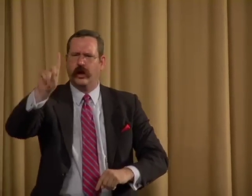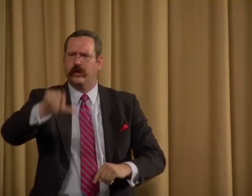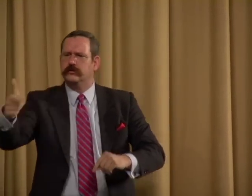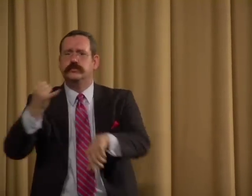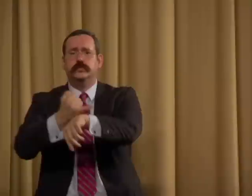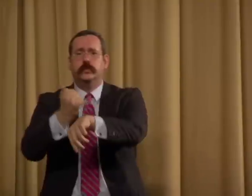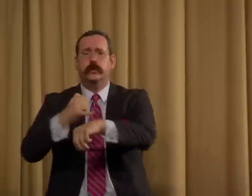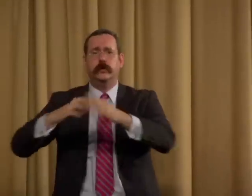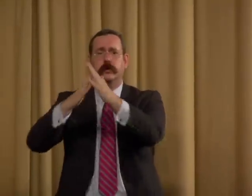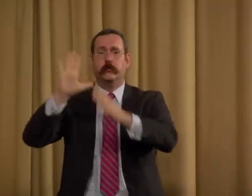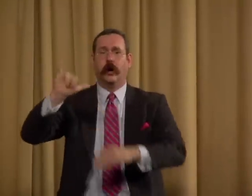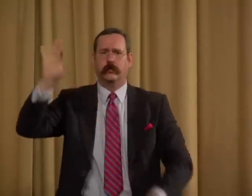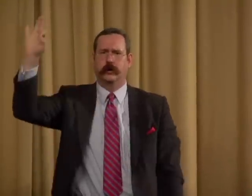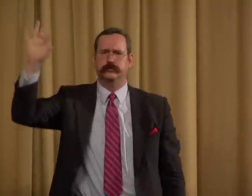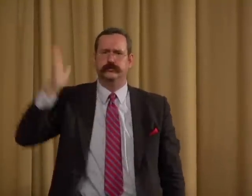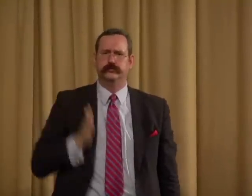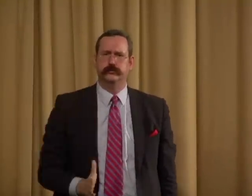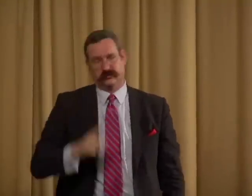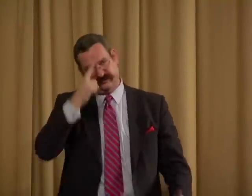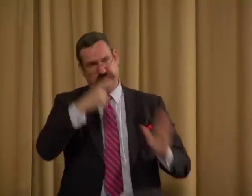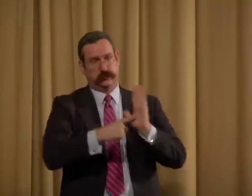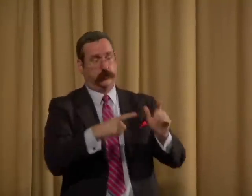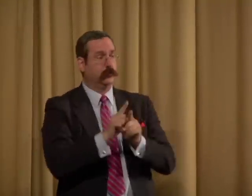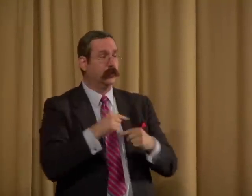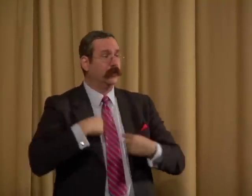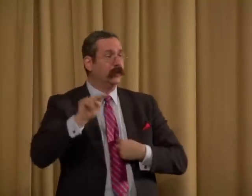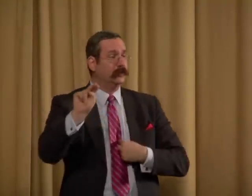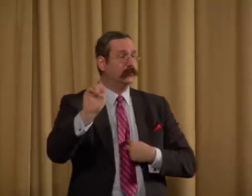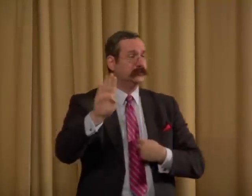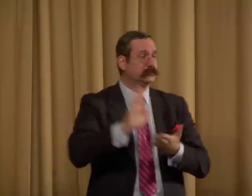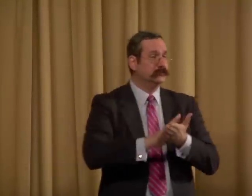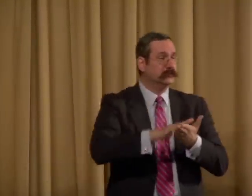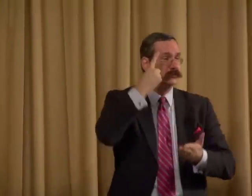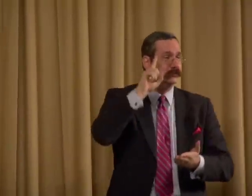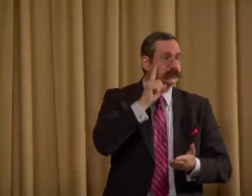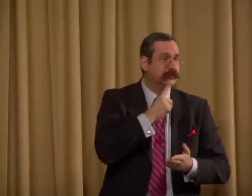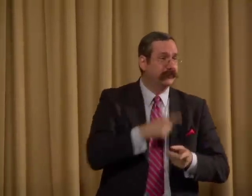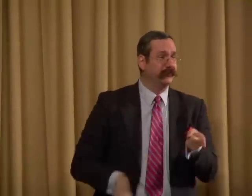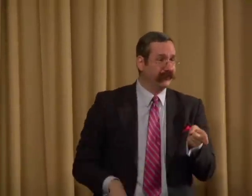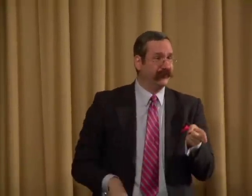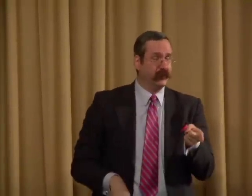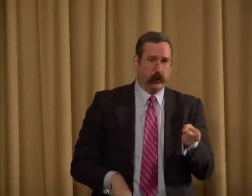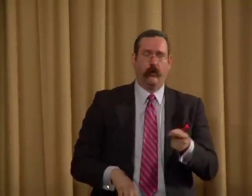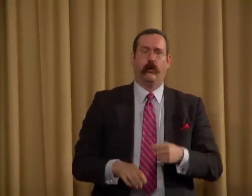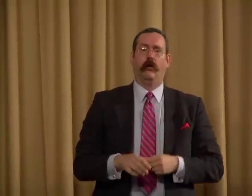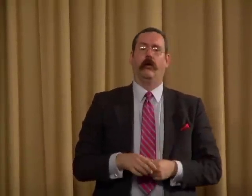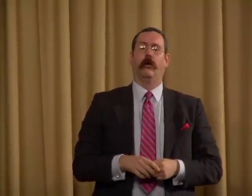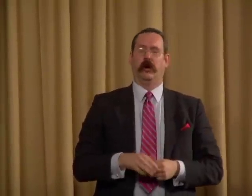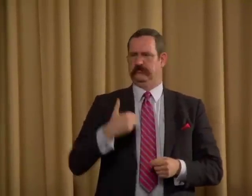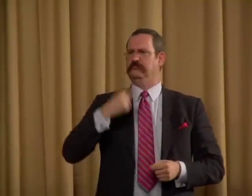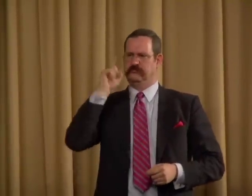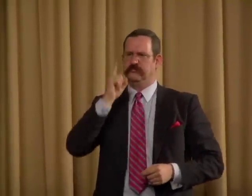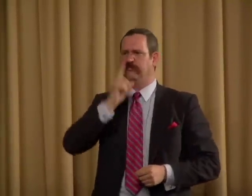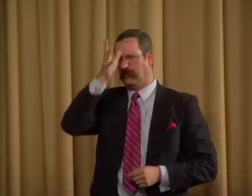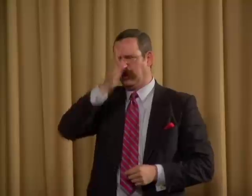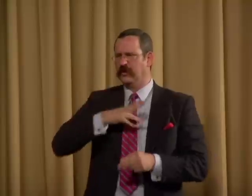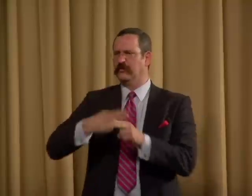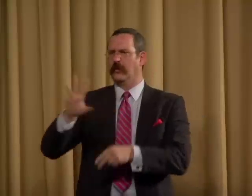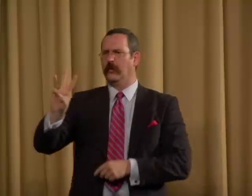States. There were trends, obviously often established by ministers. When I was at the Nebraska